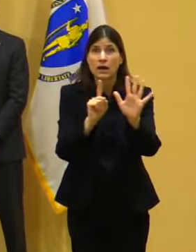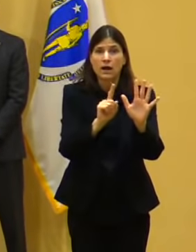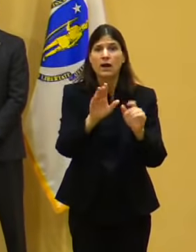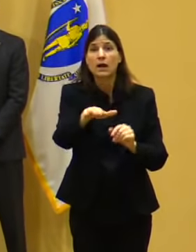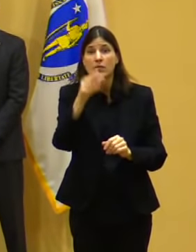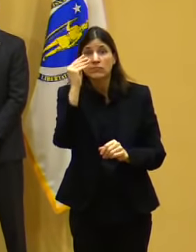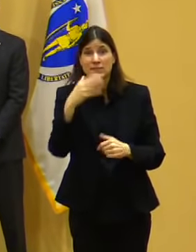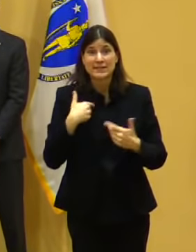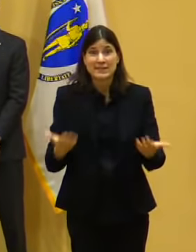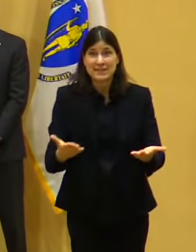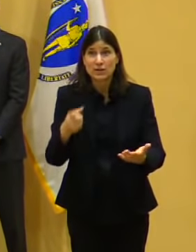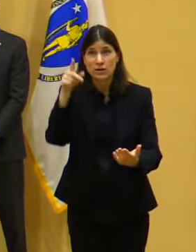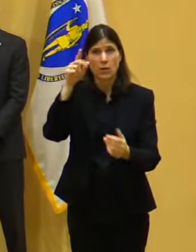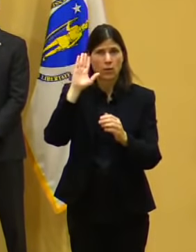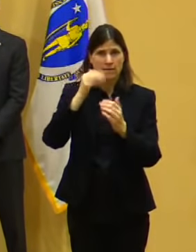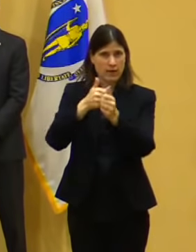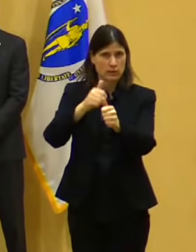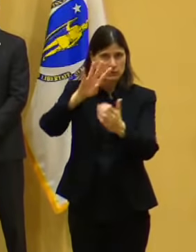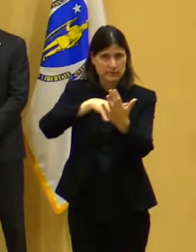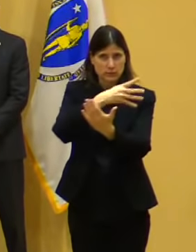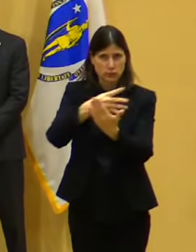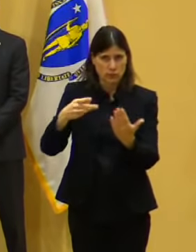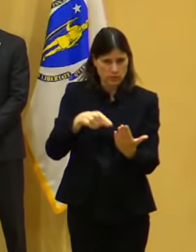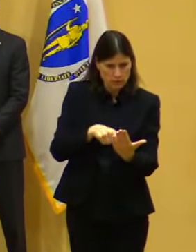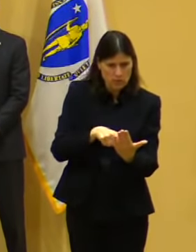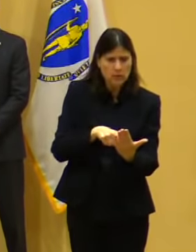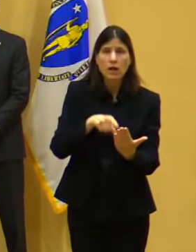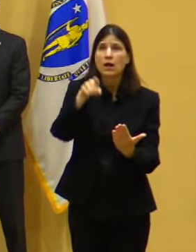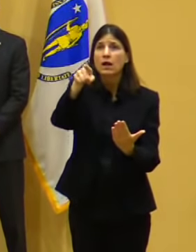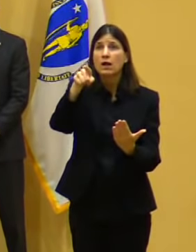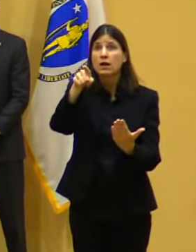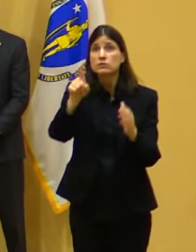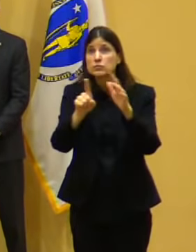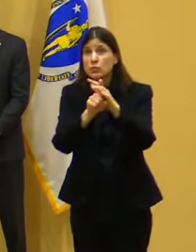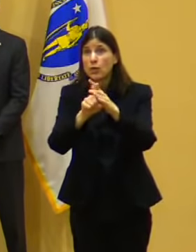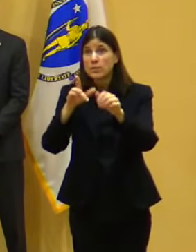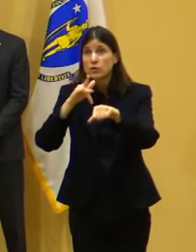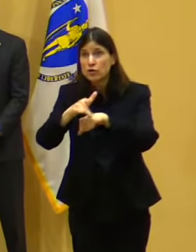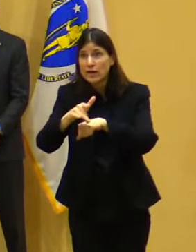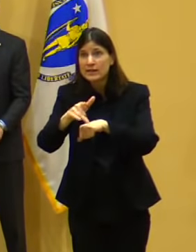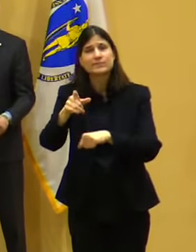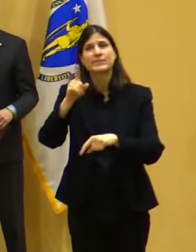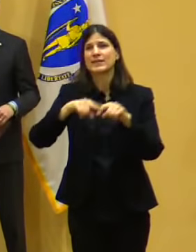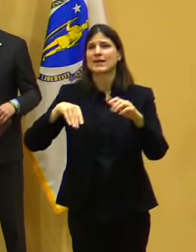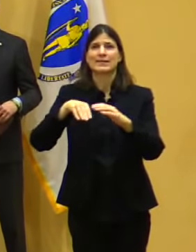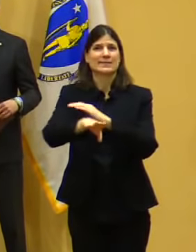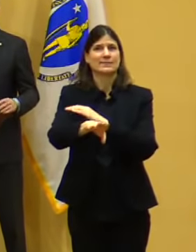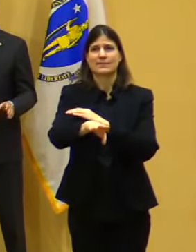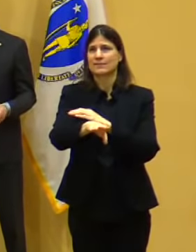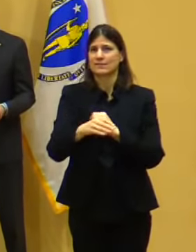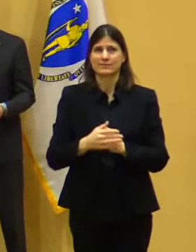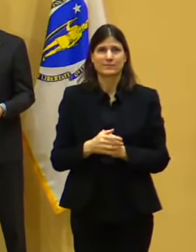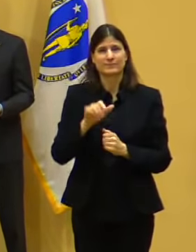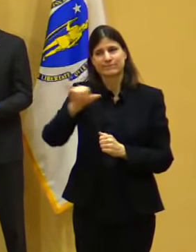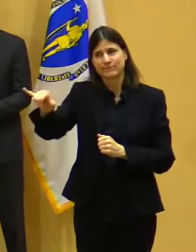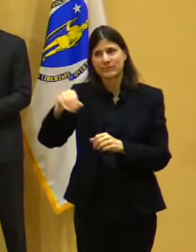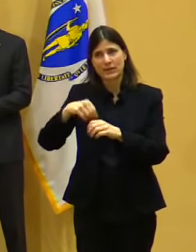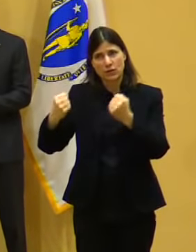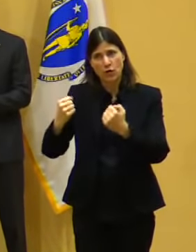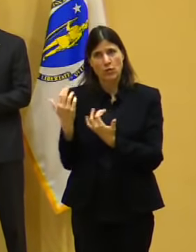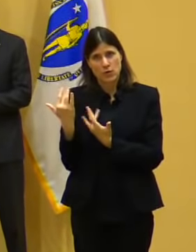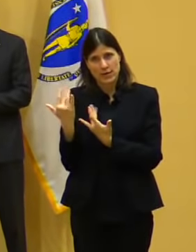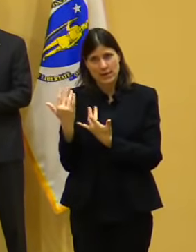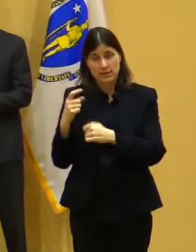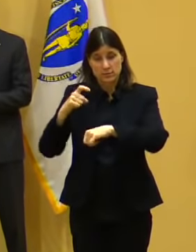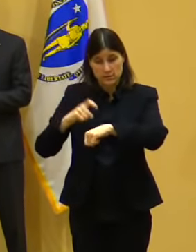if needed. And to older adults out there and to everyone, please do not accept calls offering assistance